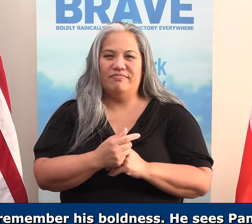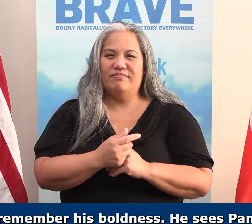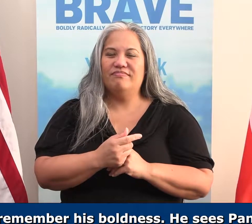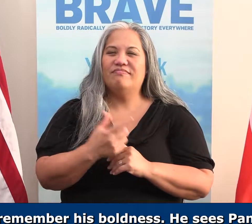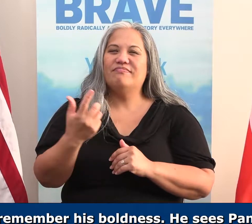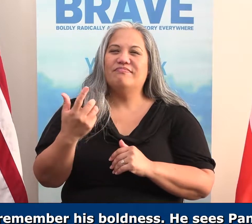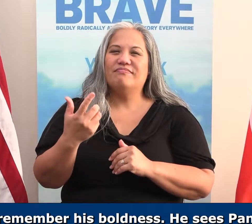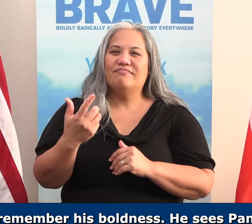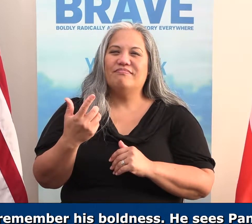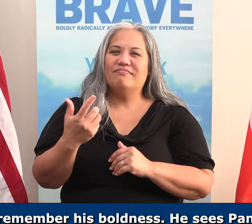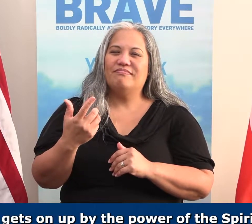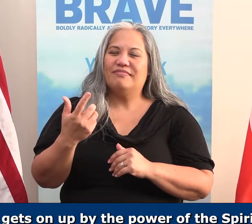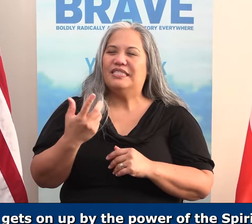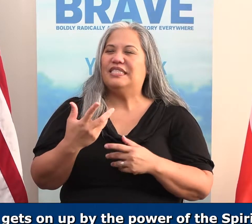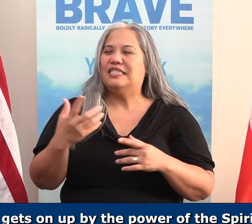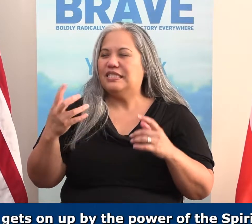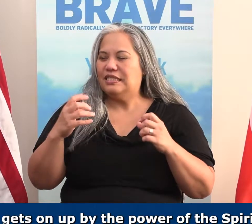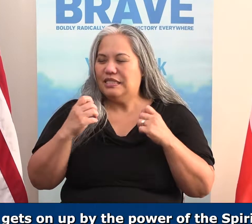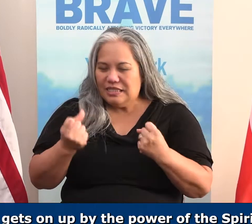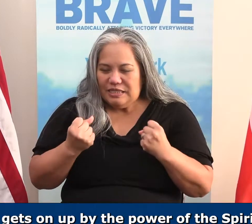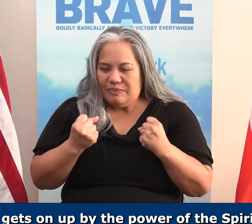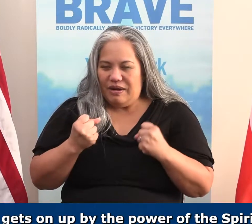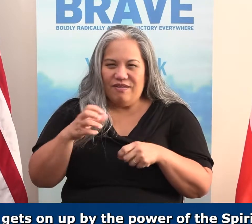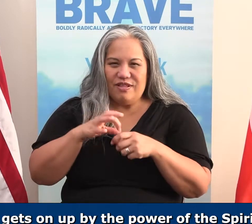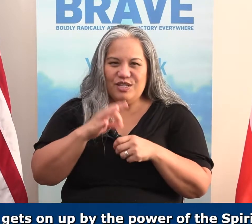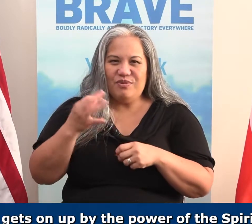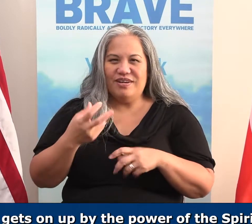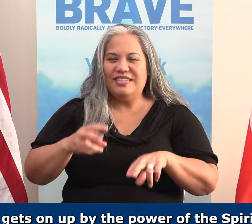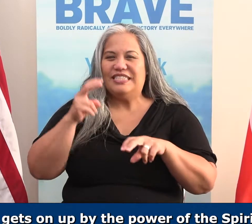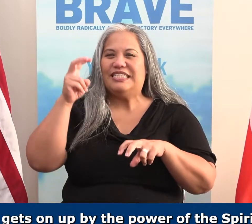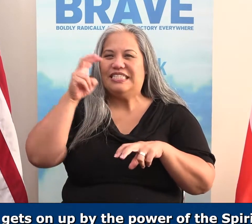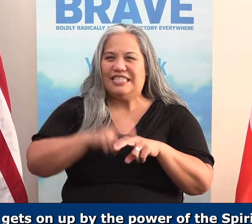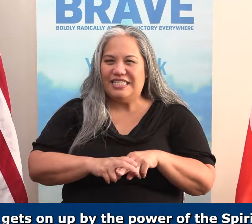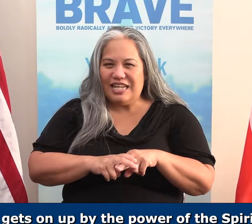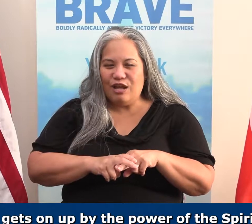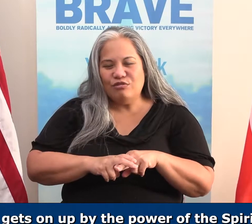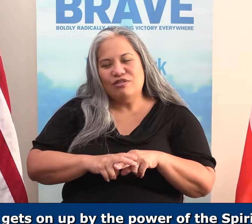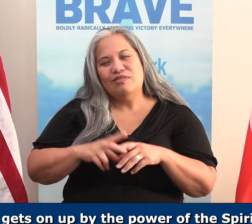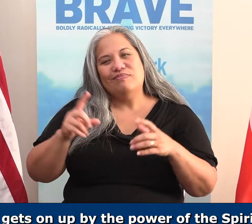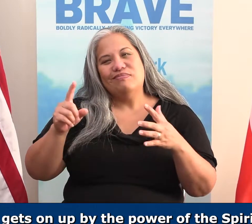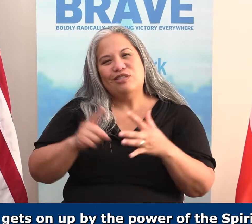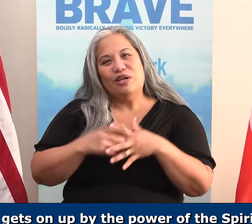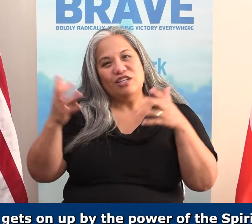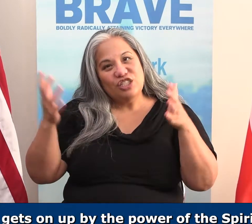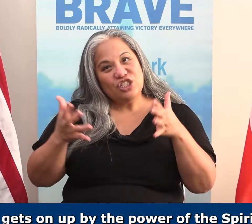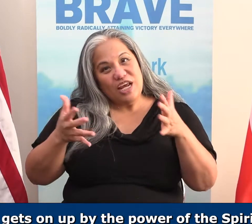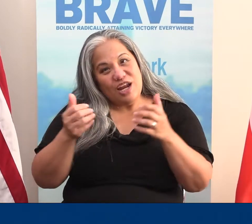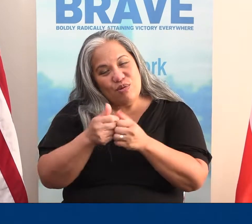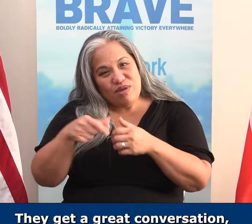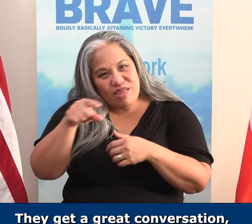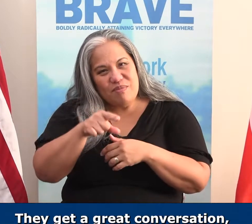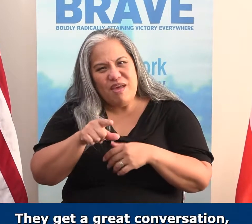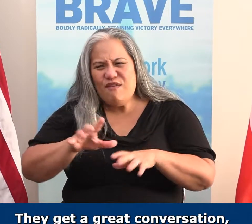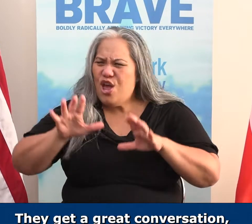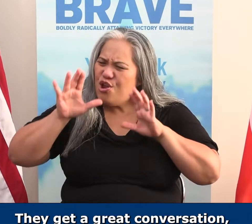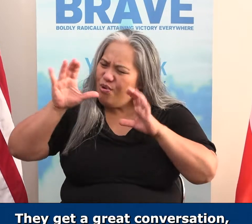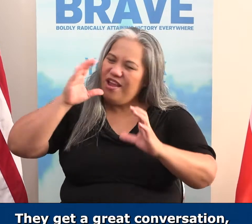And so he just, you know, he gets it up by the power of the Spirit and he sits down. He starts talking to them. They get a great